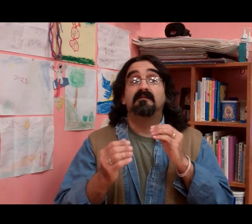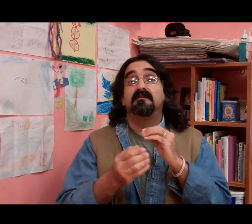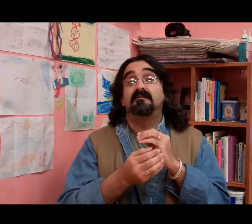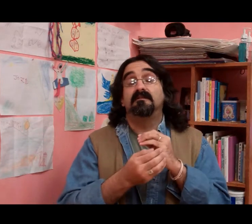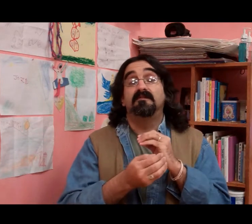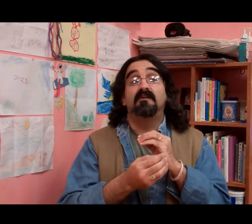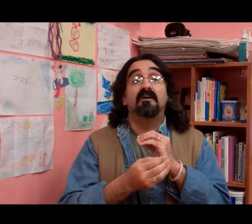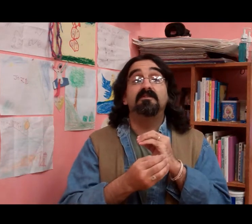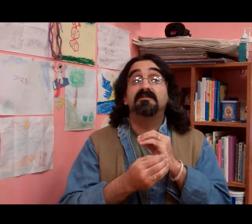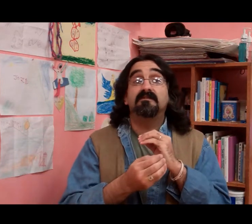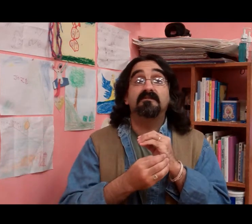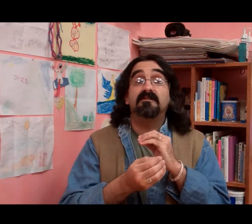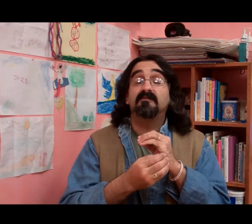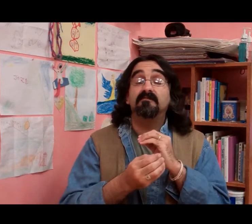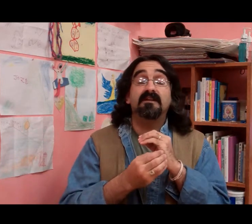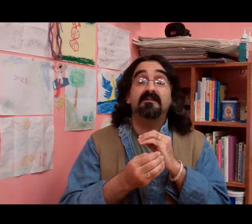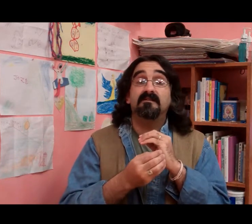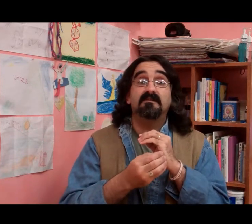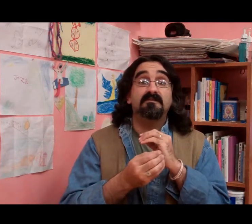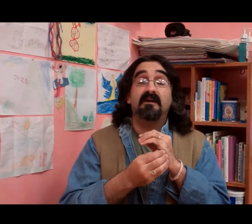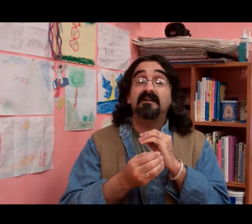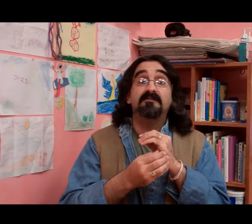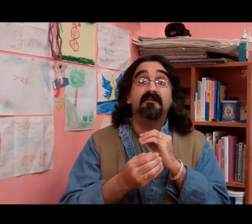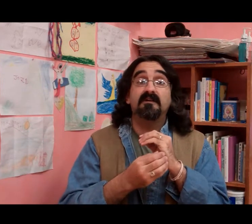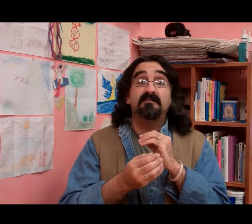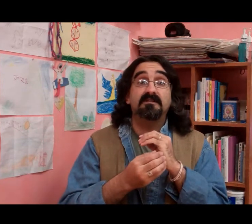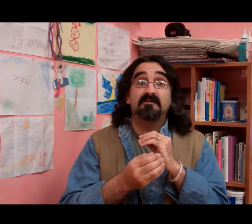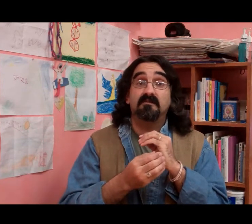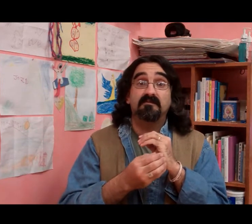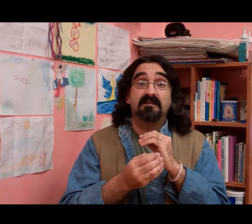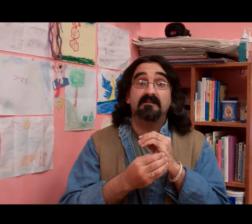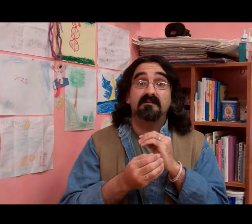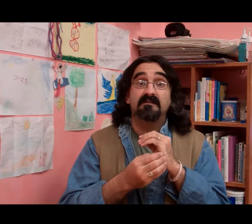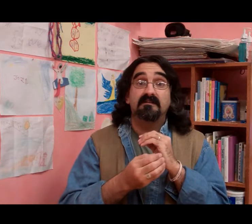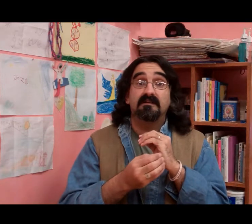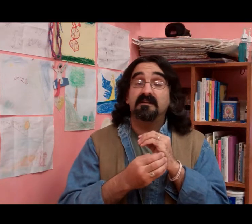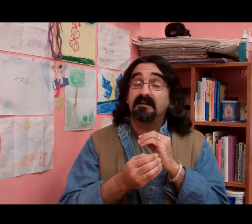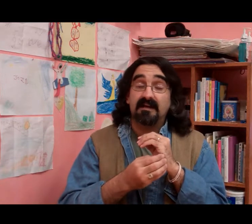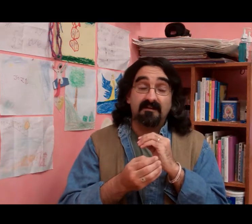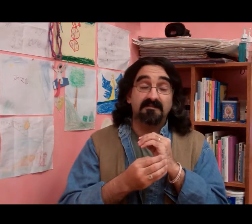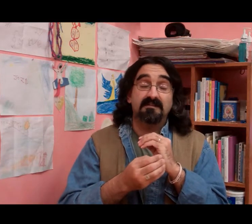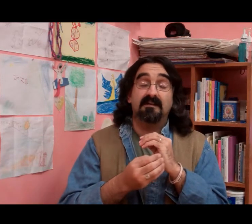Even though I've been searching for many years trying to find my soulmate, and I haven't yet,